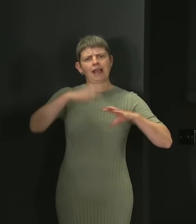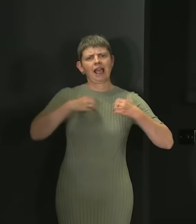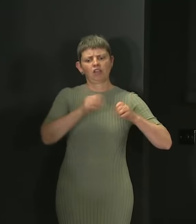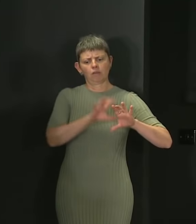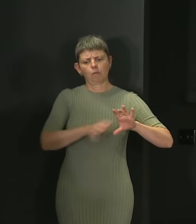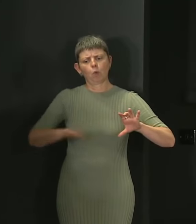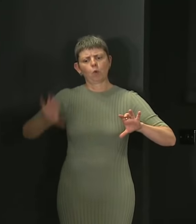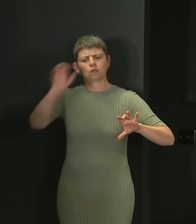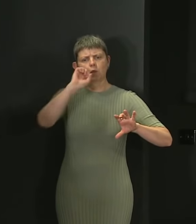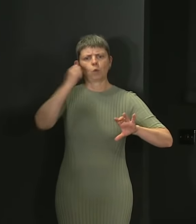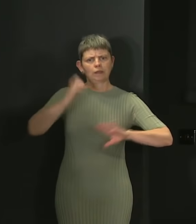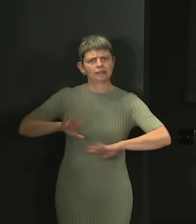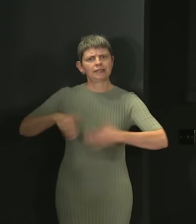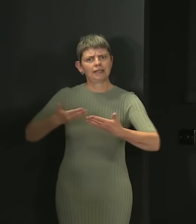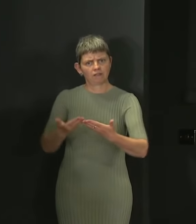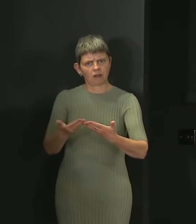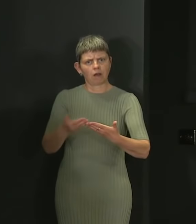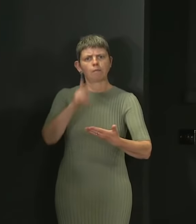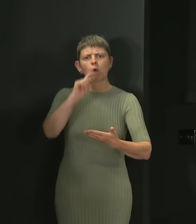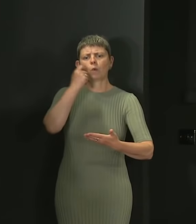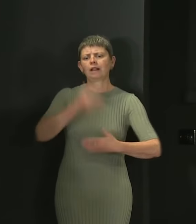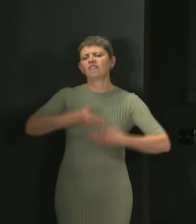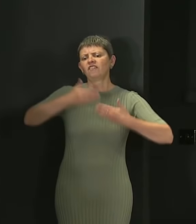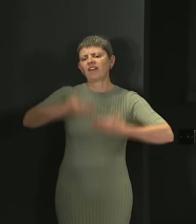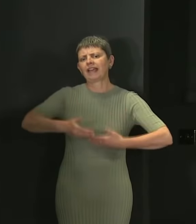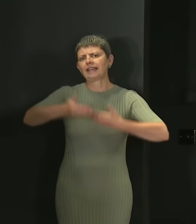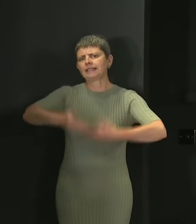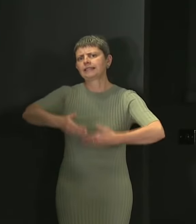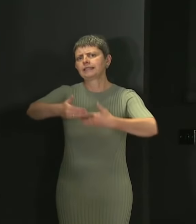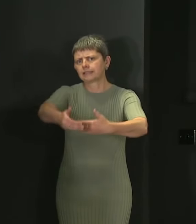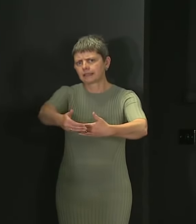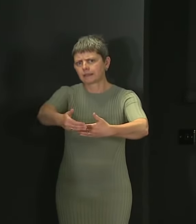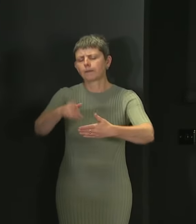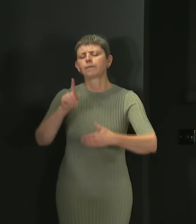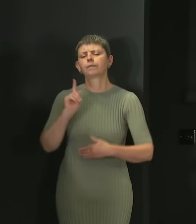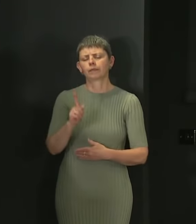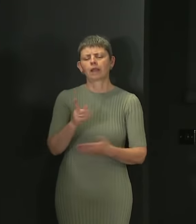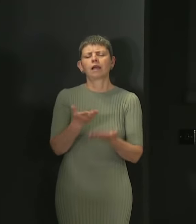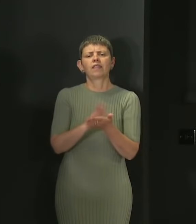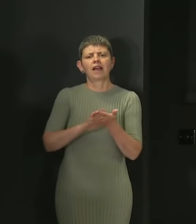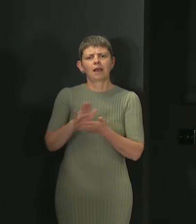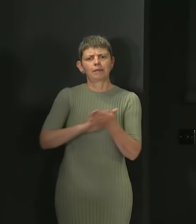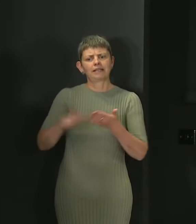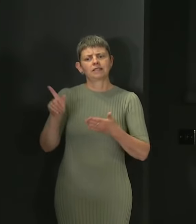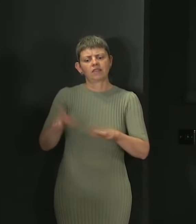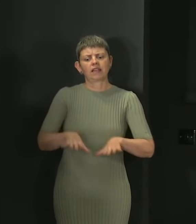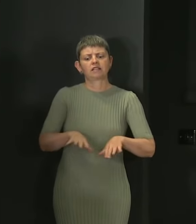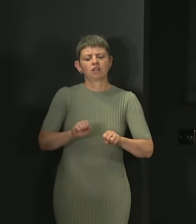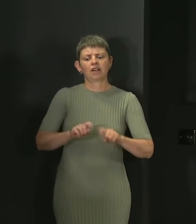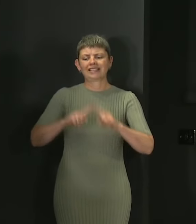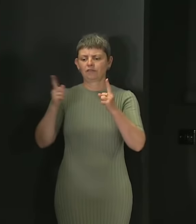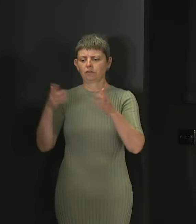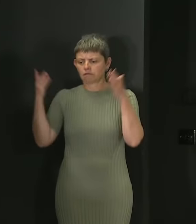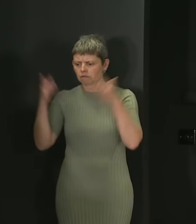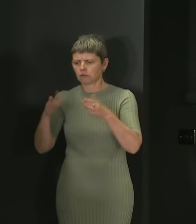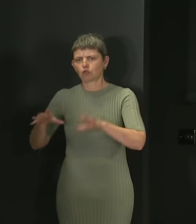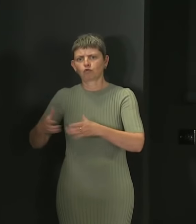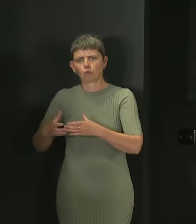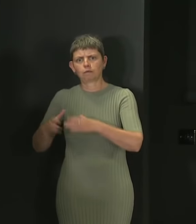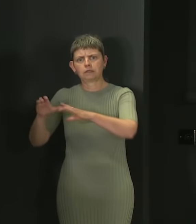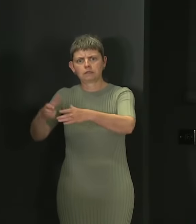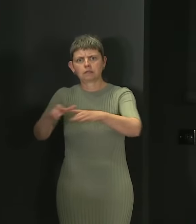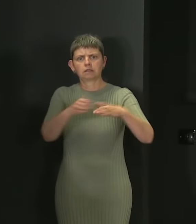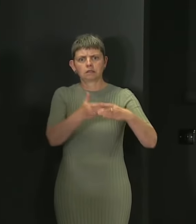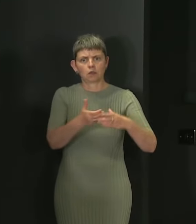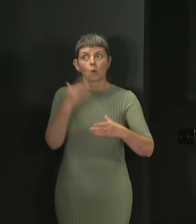and will be taking a phased approach. Now this allows the health boards to begin vaccination for different groups as soon as the